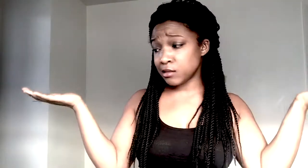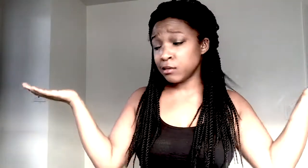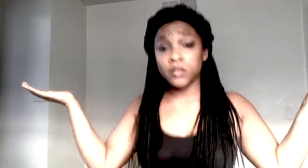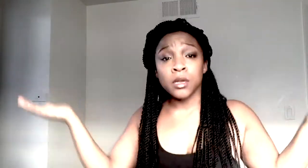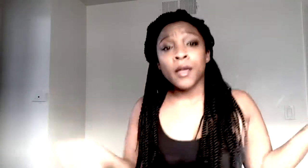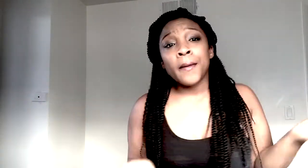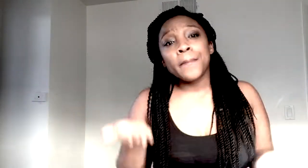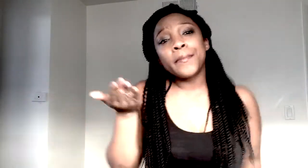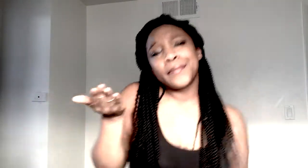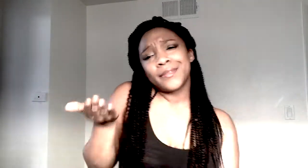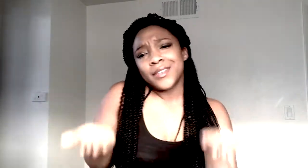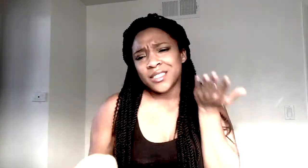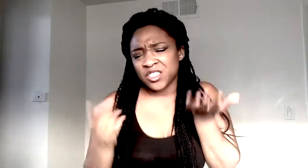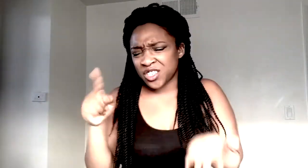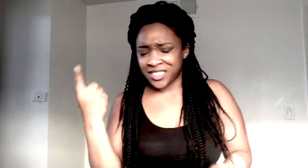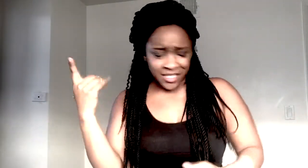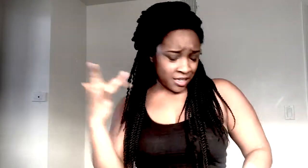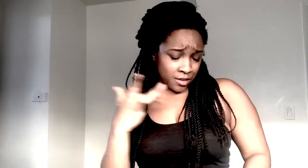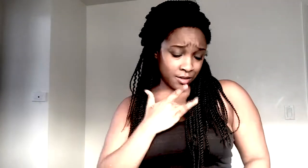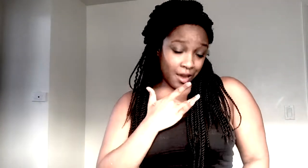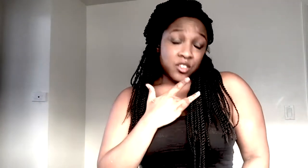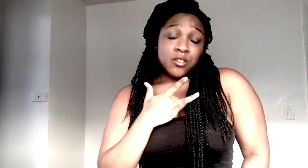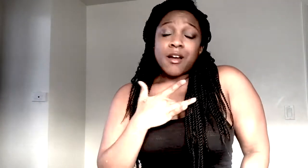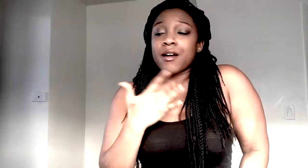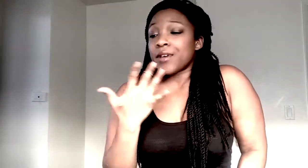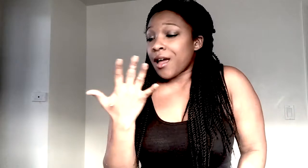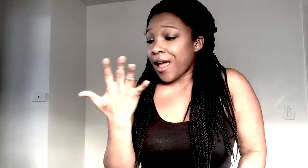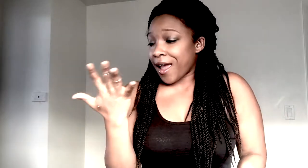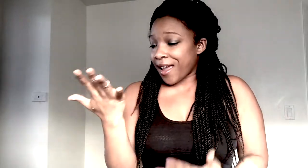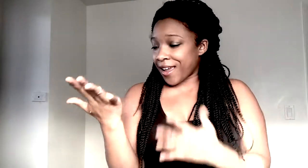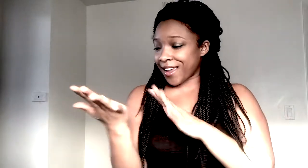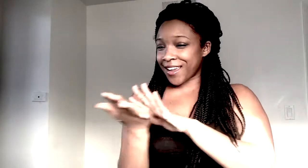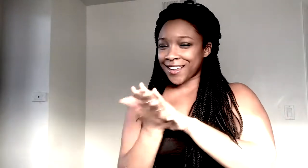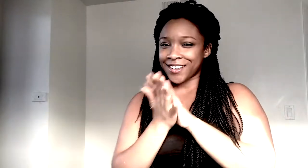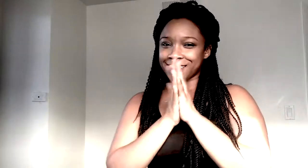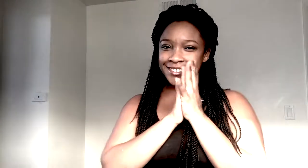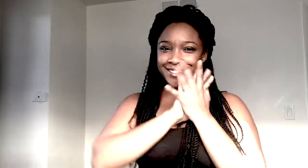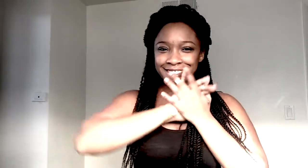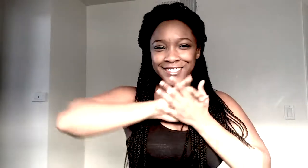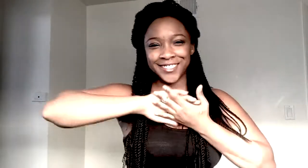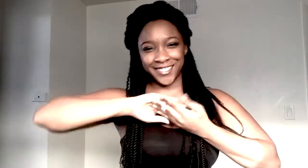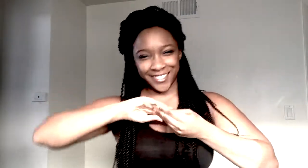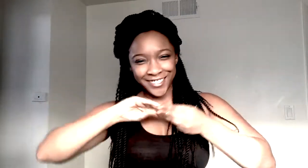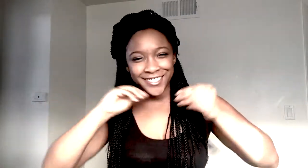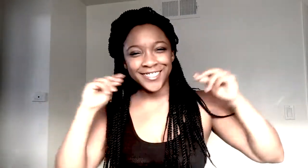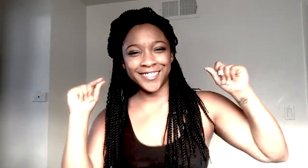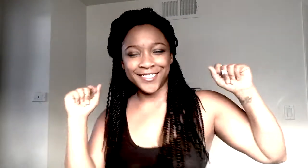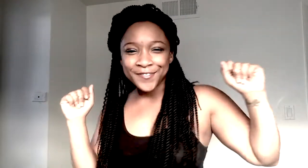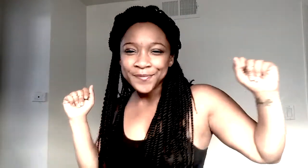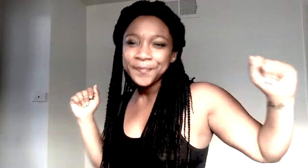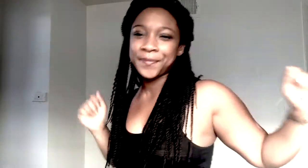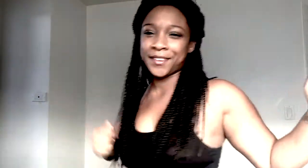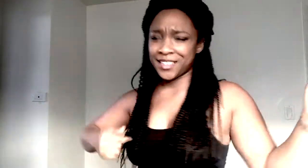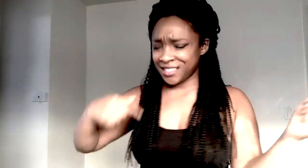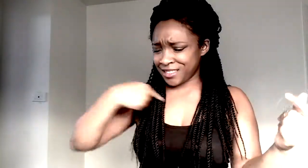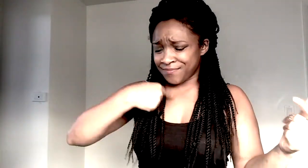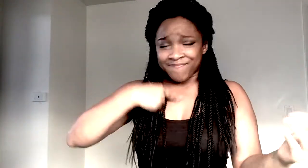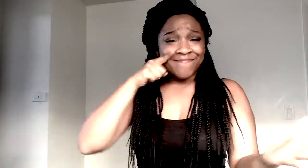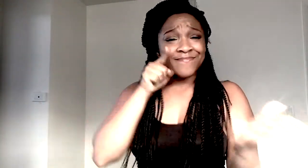Maybe just the touch of a hand Well, me, I fall